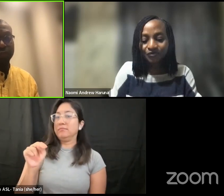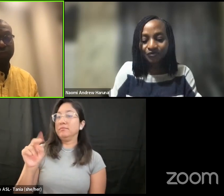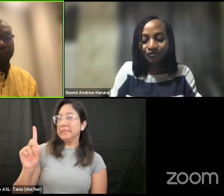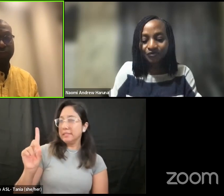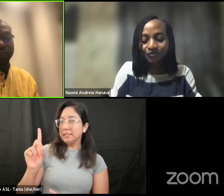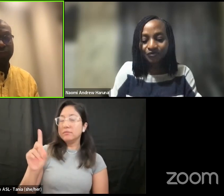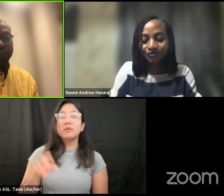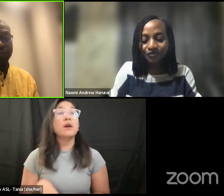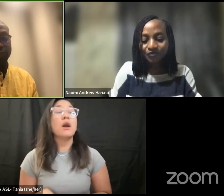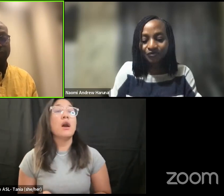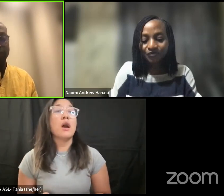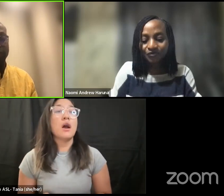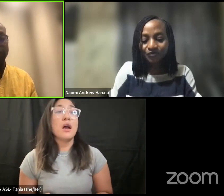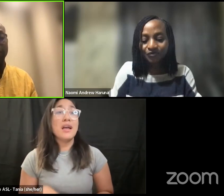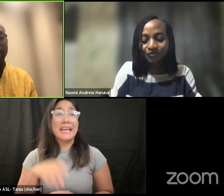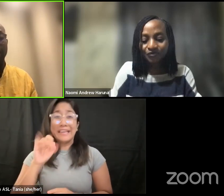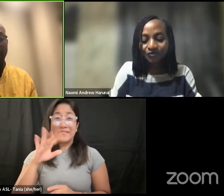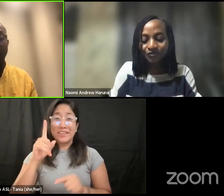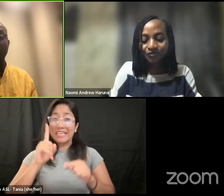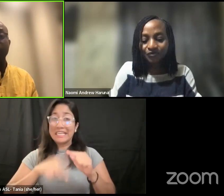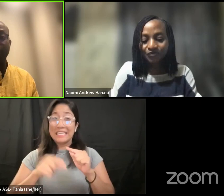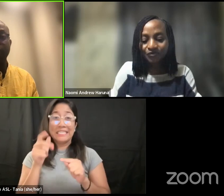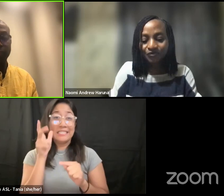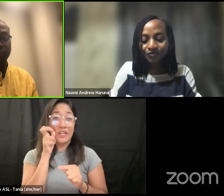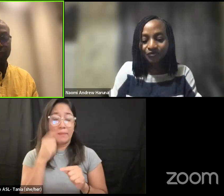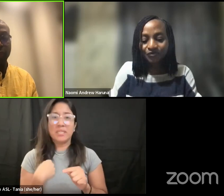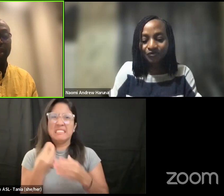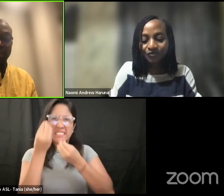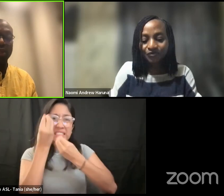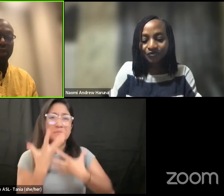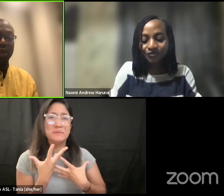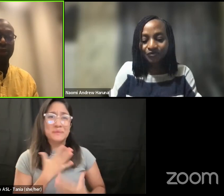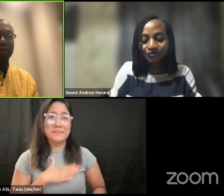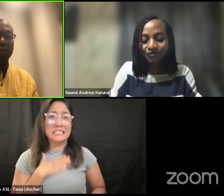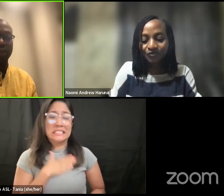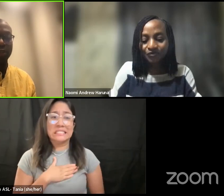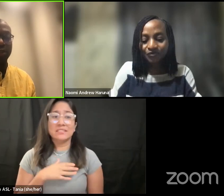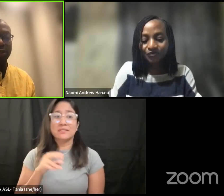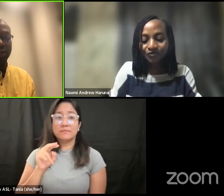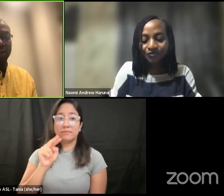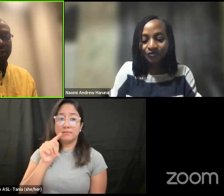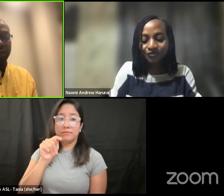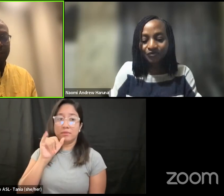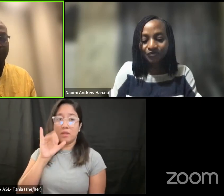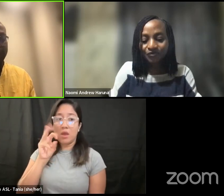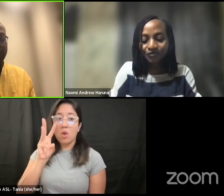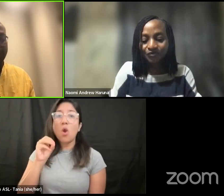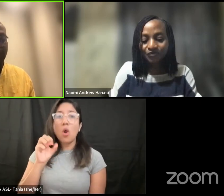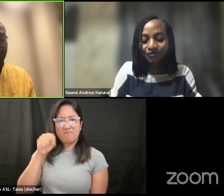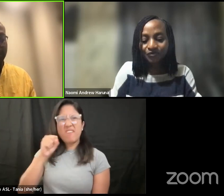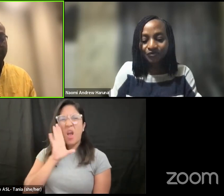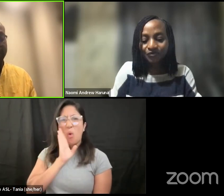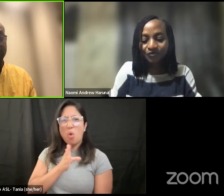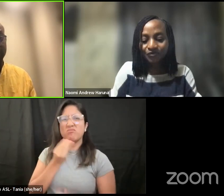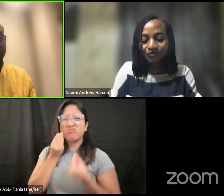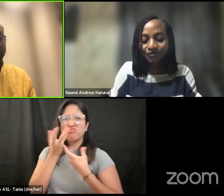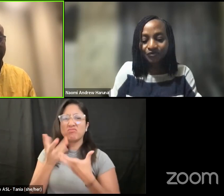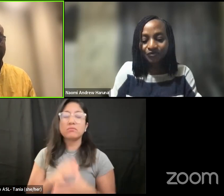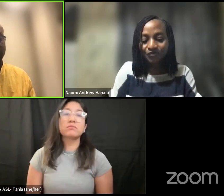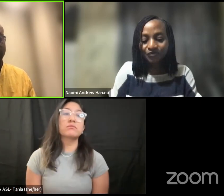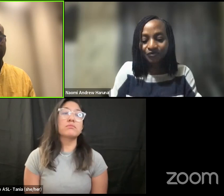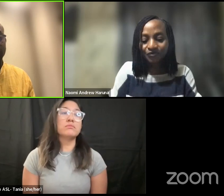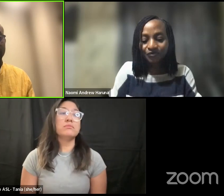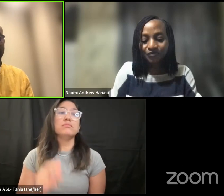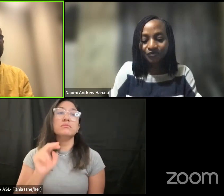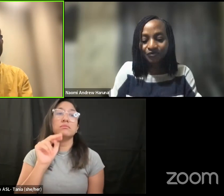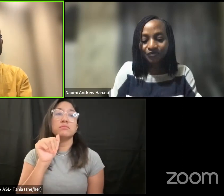can't hear me just say something i will we can still hear you yes okay so um the video i'm about